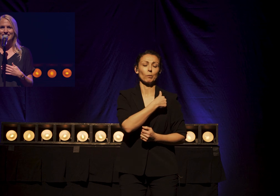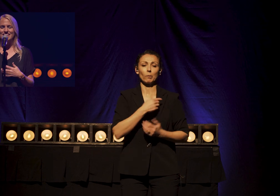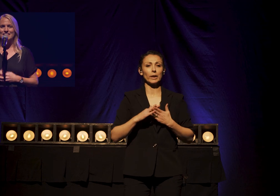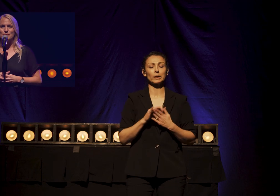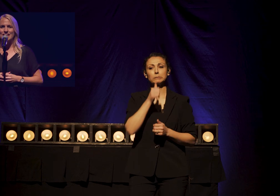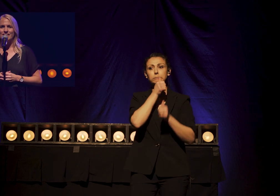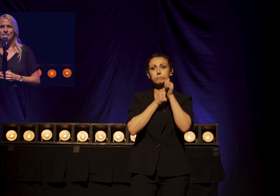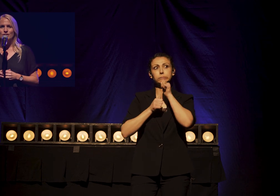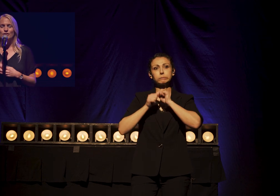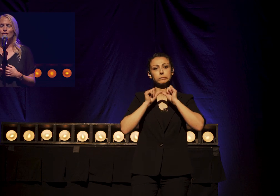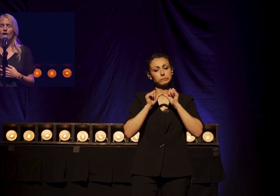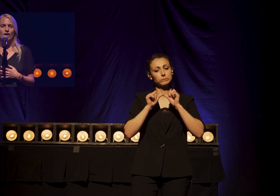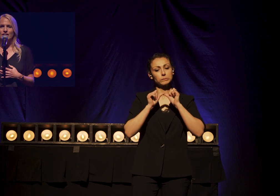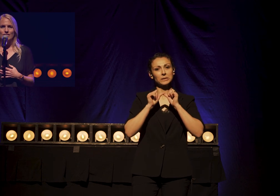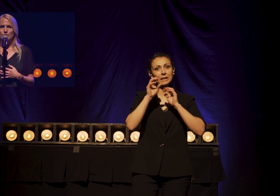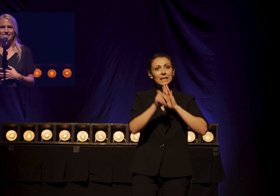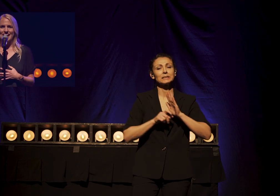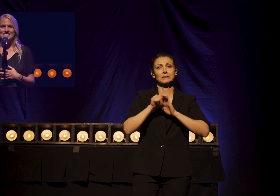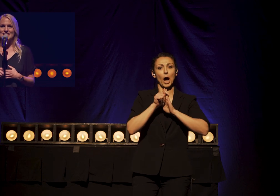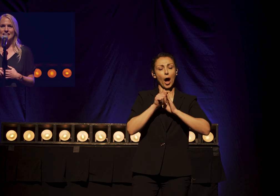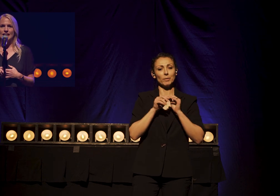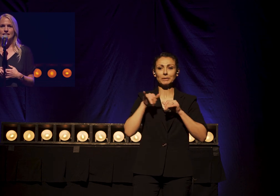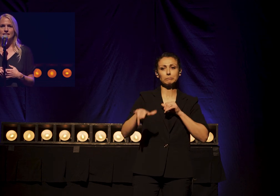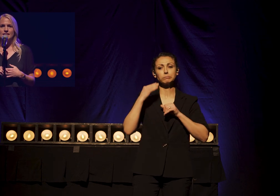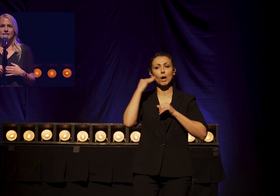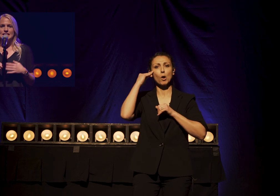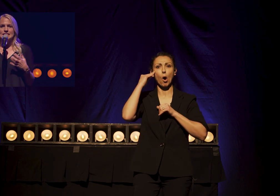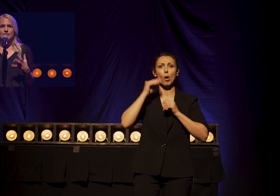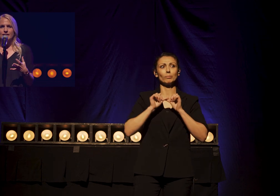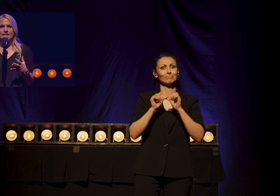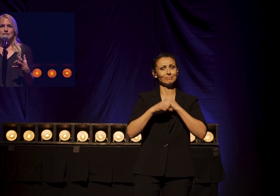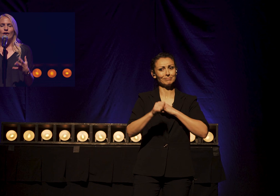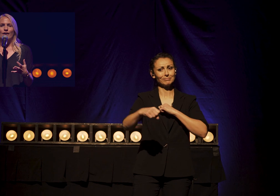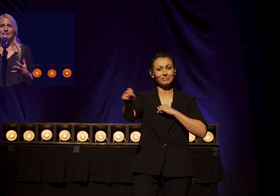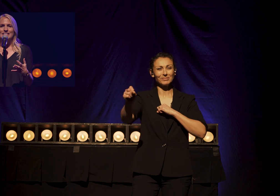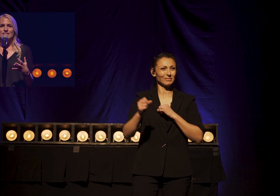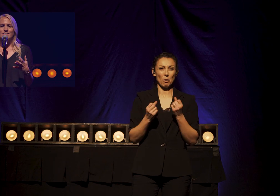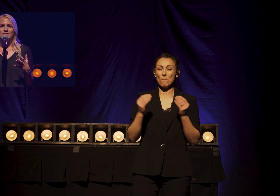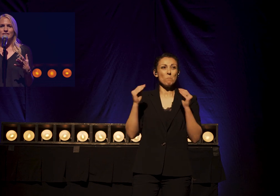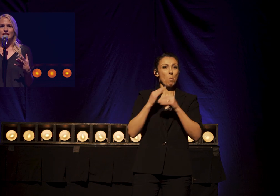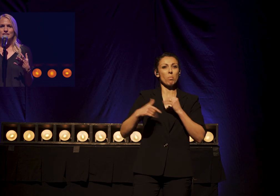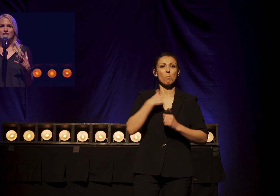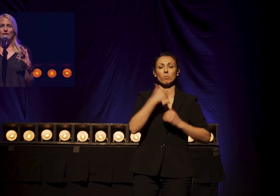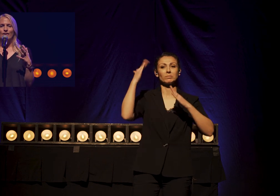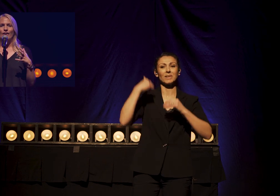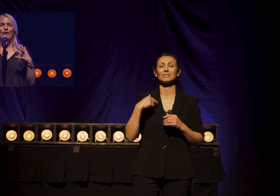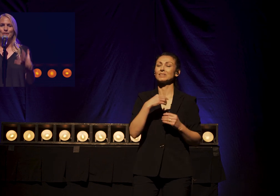Than we could have all even realized And it's different and it's hard And it's harder